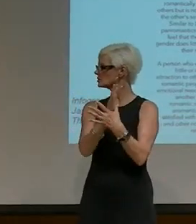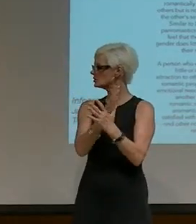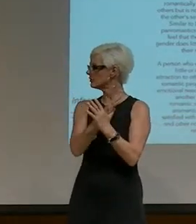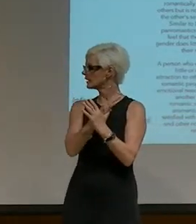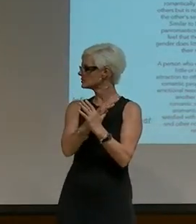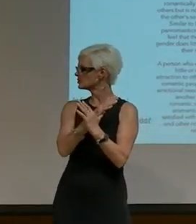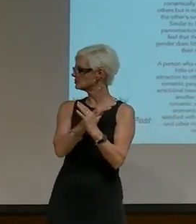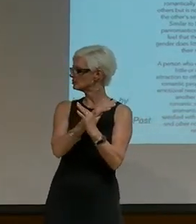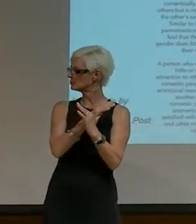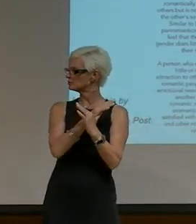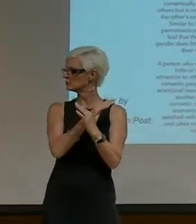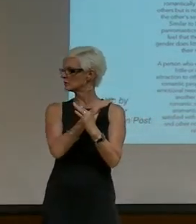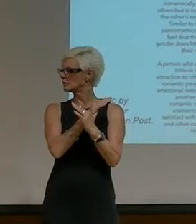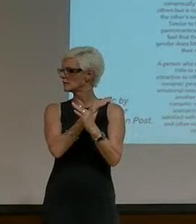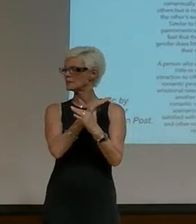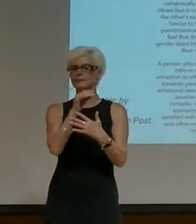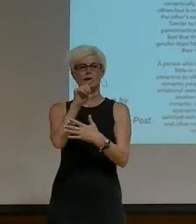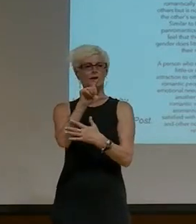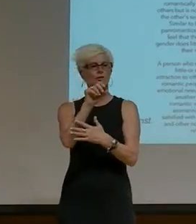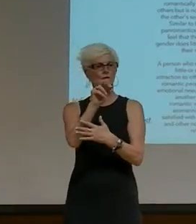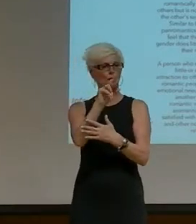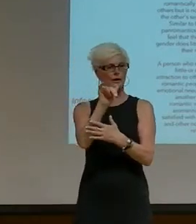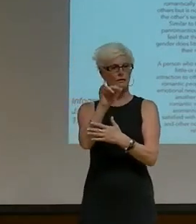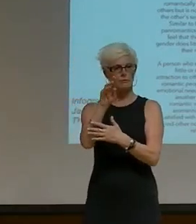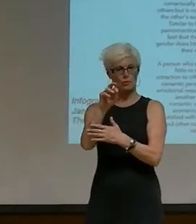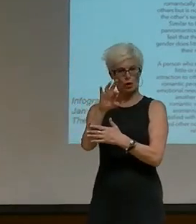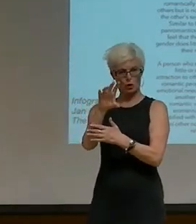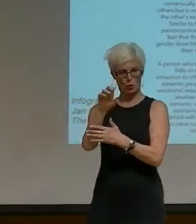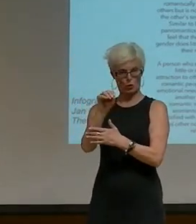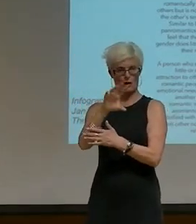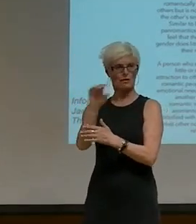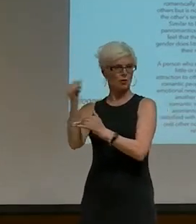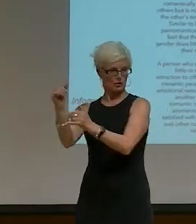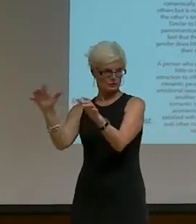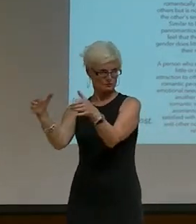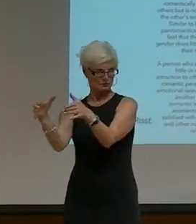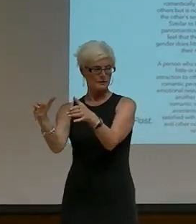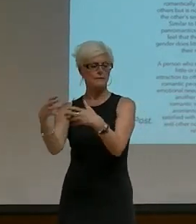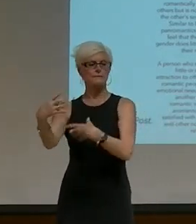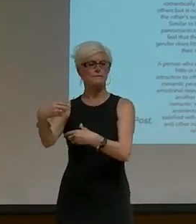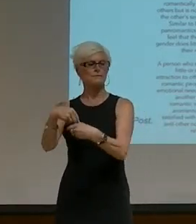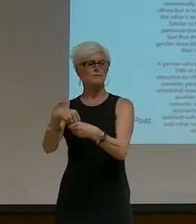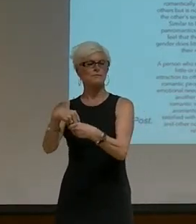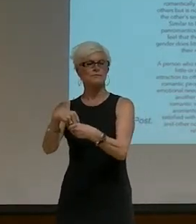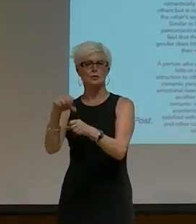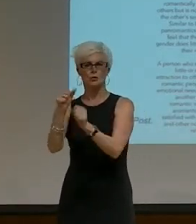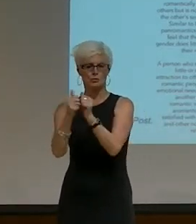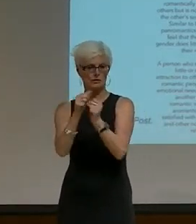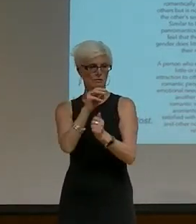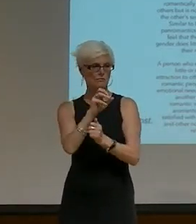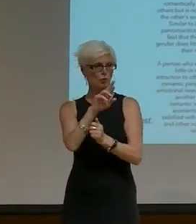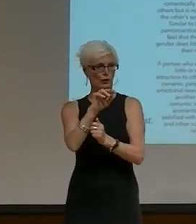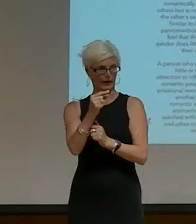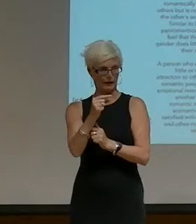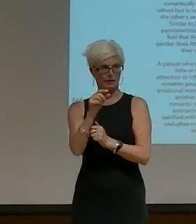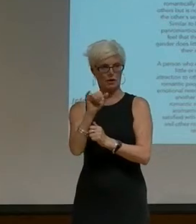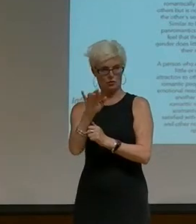you. So those were, yeah, Laurie Votto and Polly, including Helen Moragio,